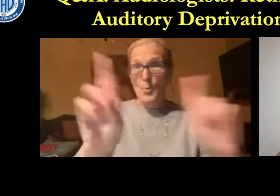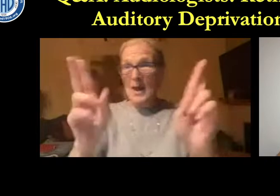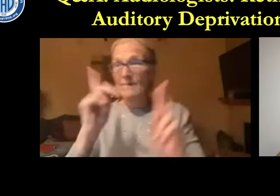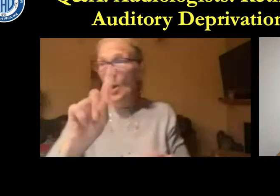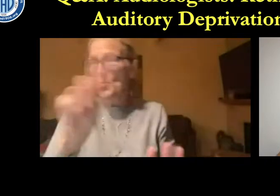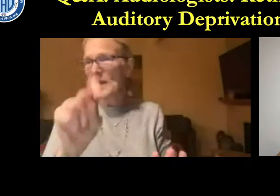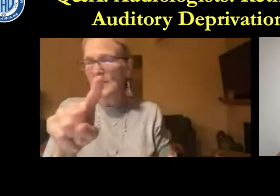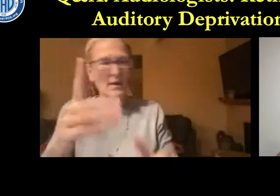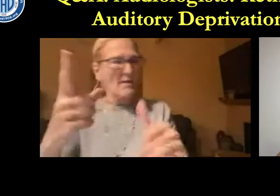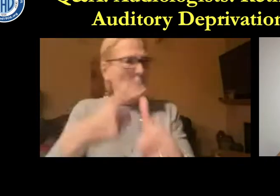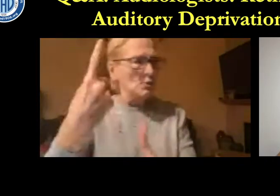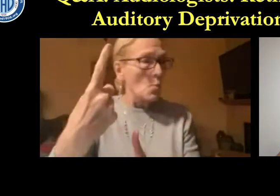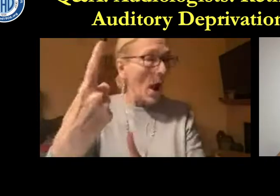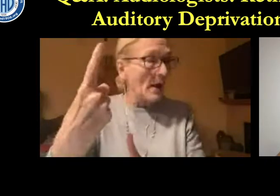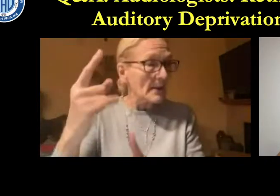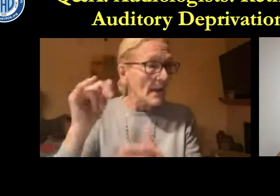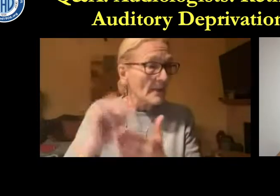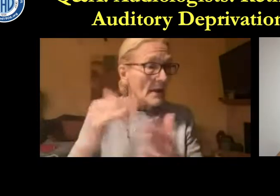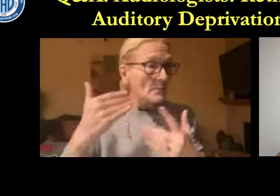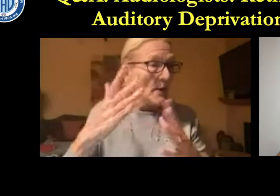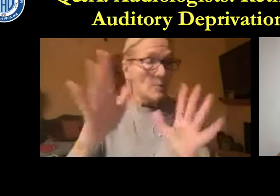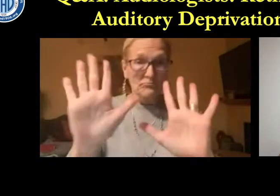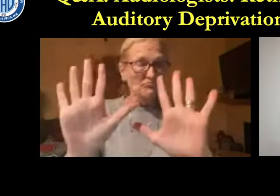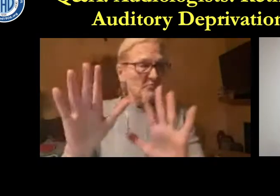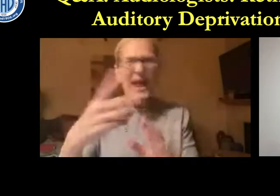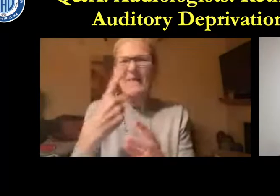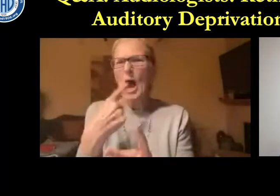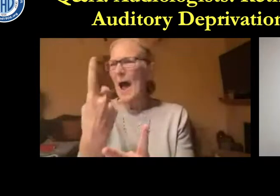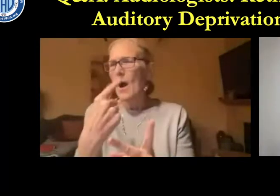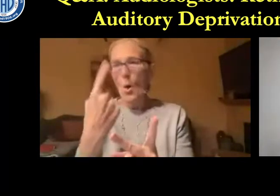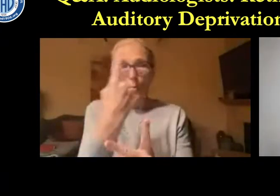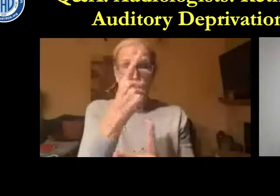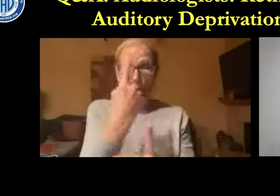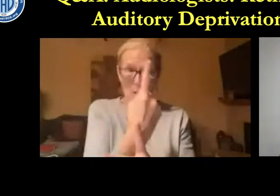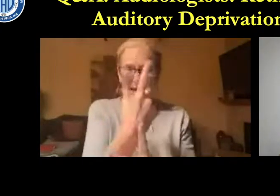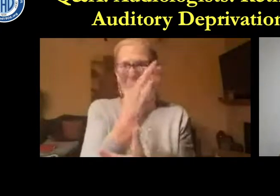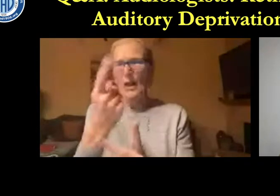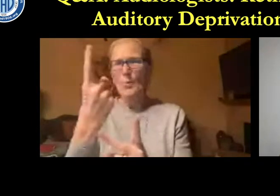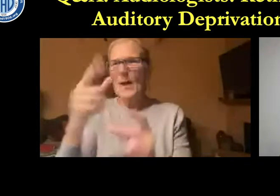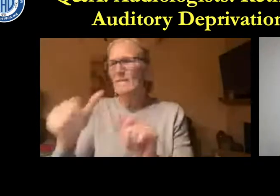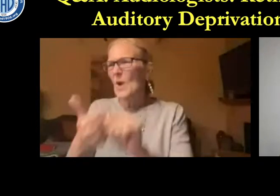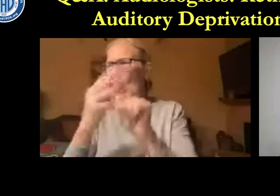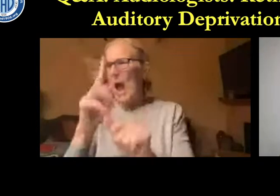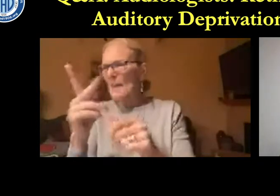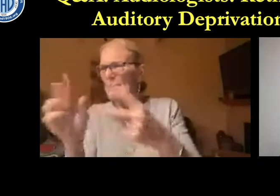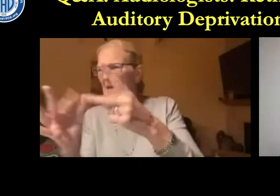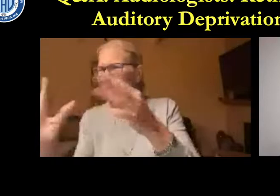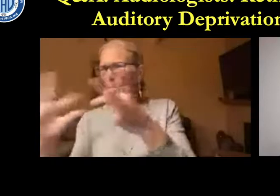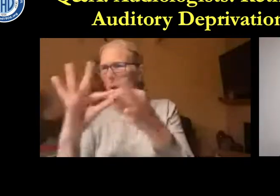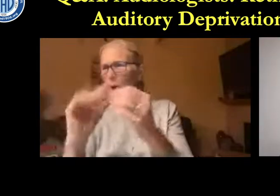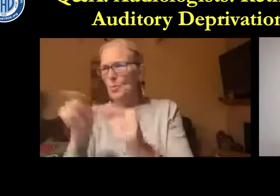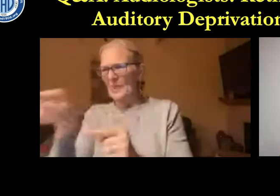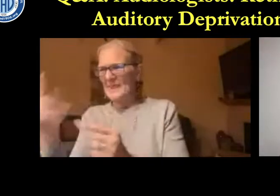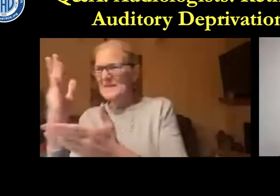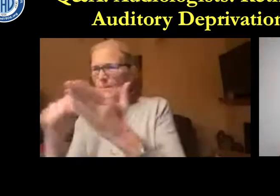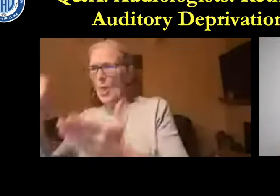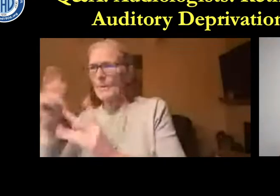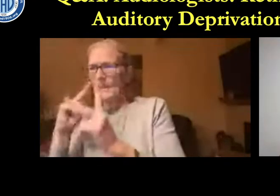are you ready for our audience questions mallory says thank you so much marla and marla says yes first question if you're ready